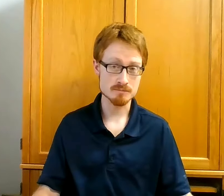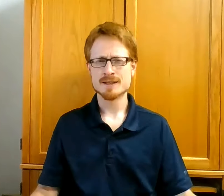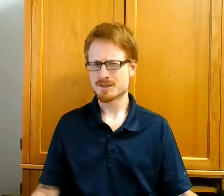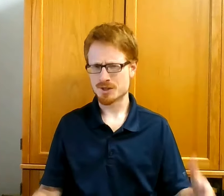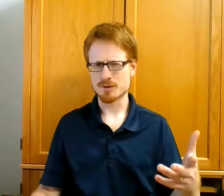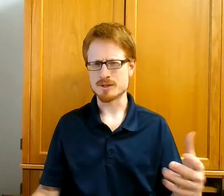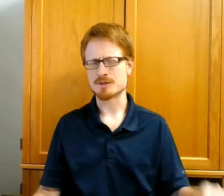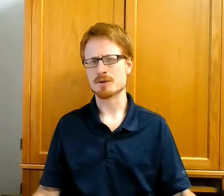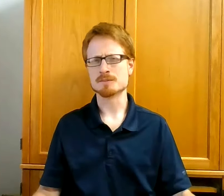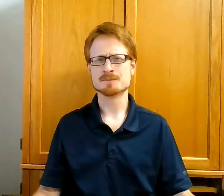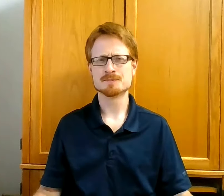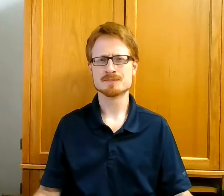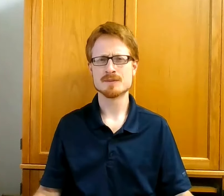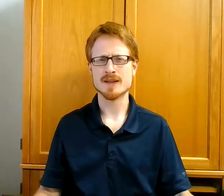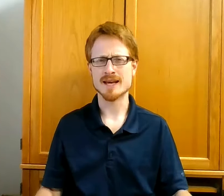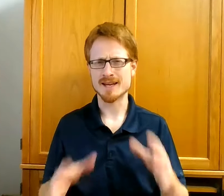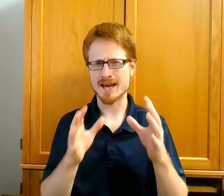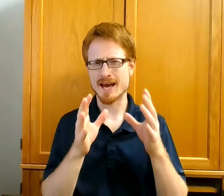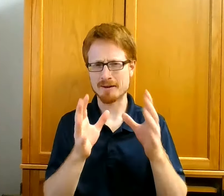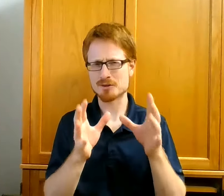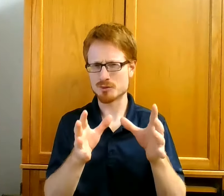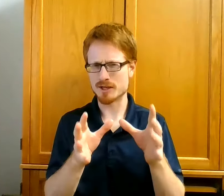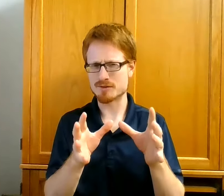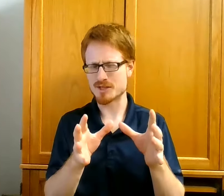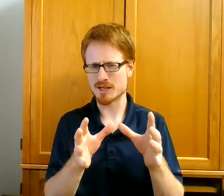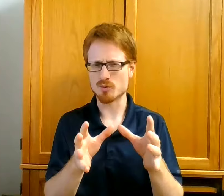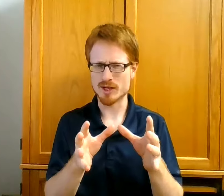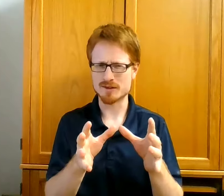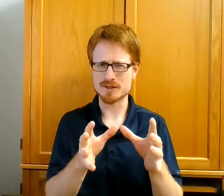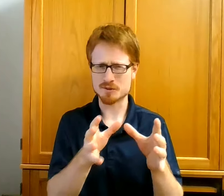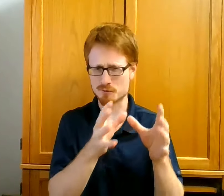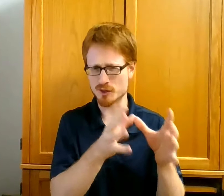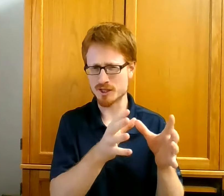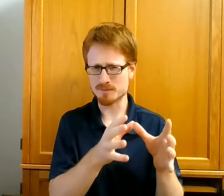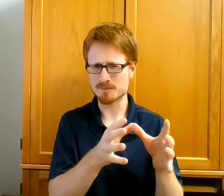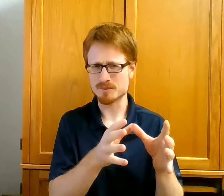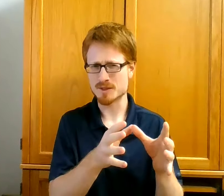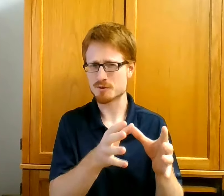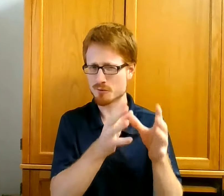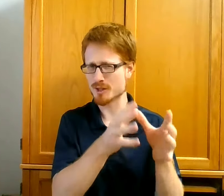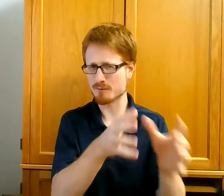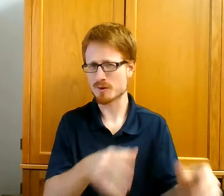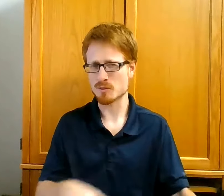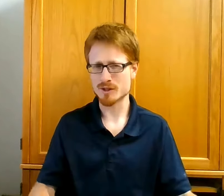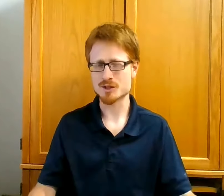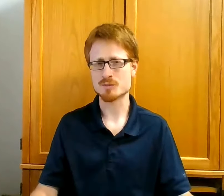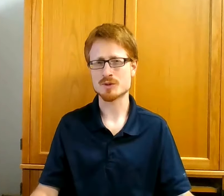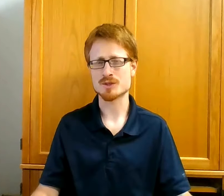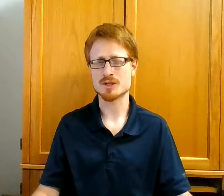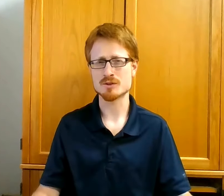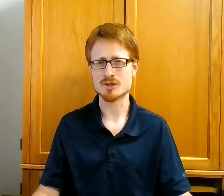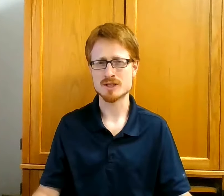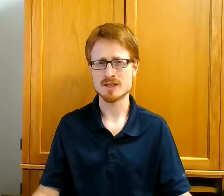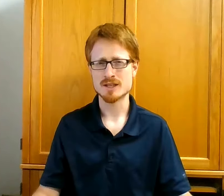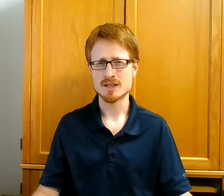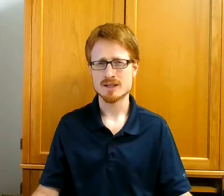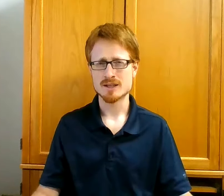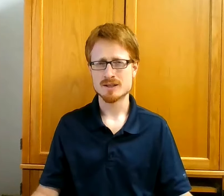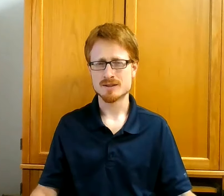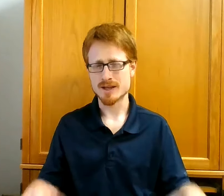It's curious, though, that after we have celebrated this freedom, this freedom from religious persecution, today